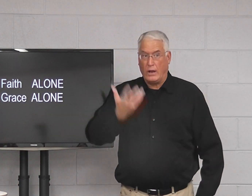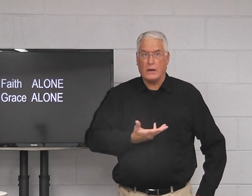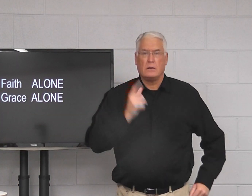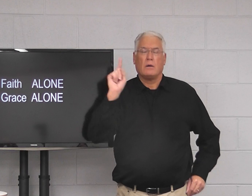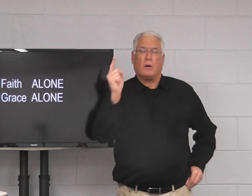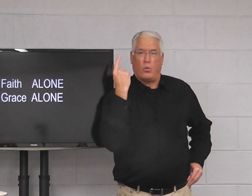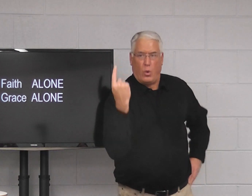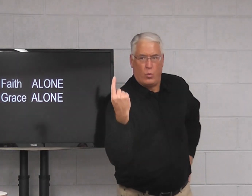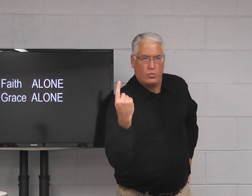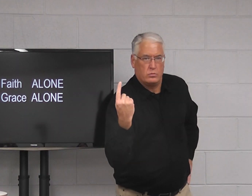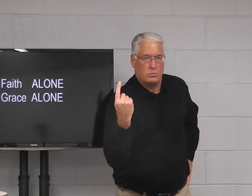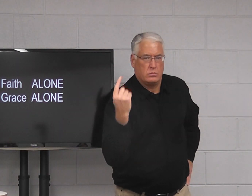Grace alone.